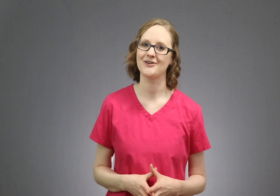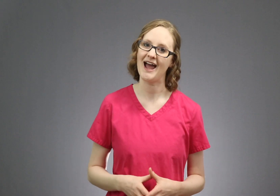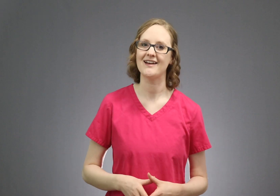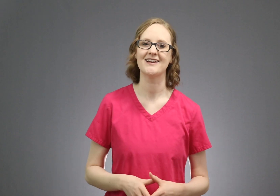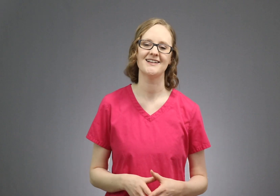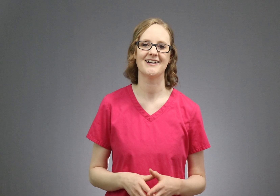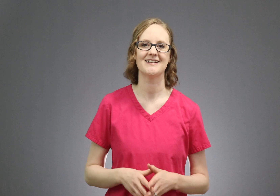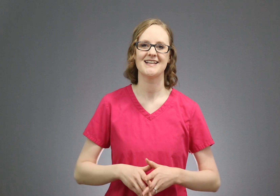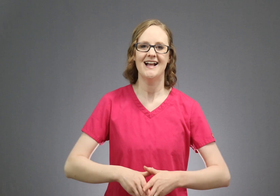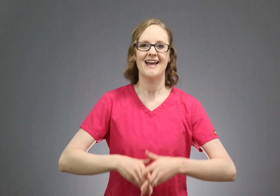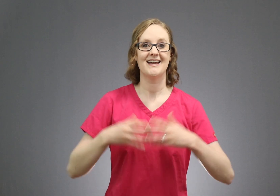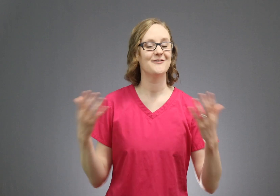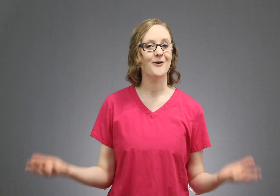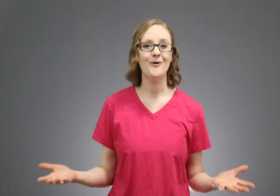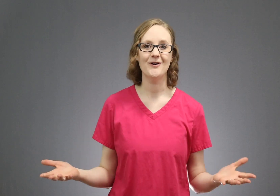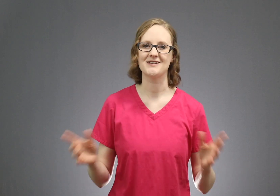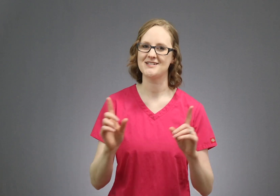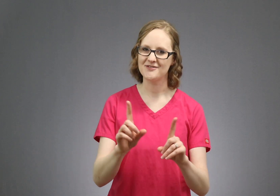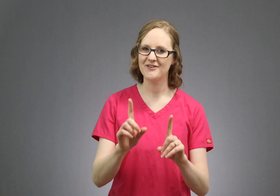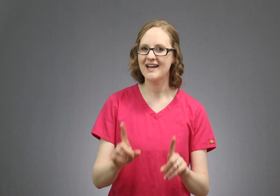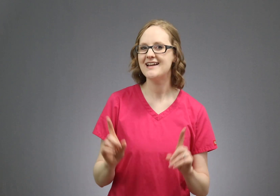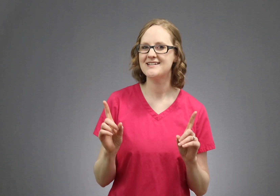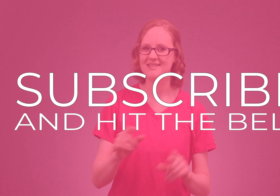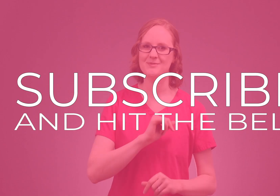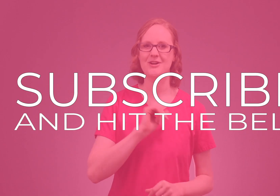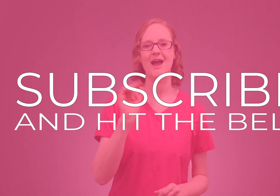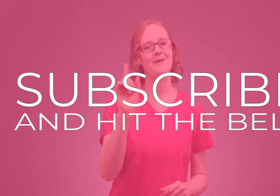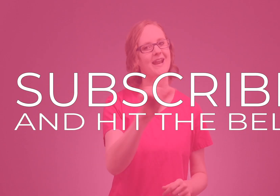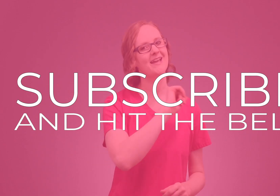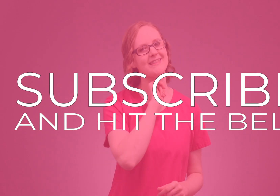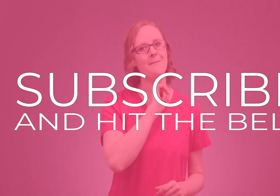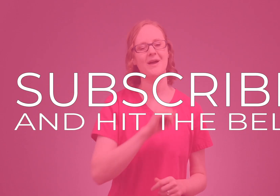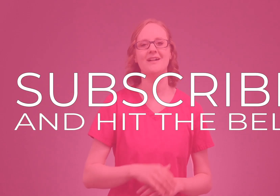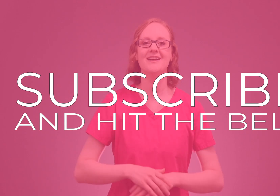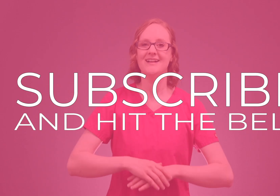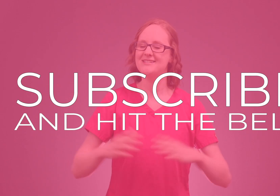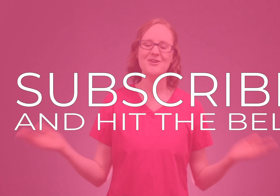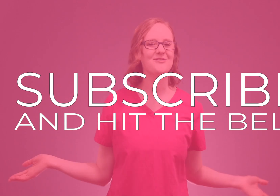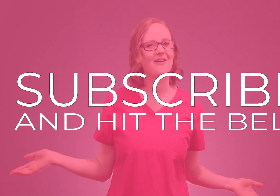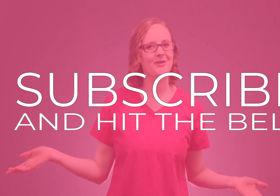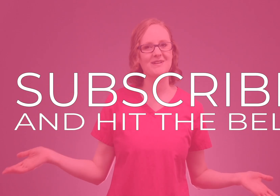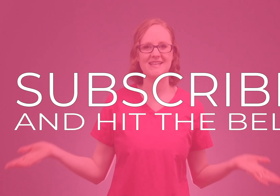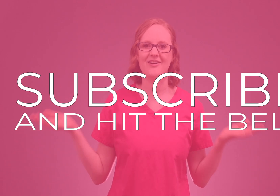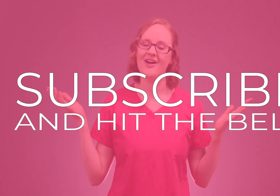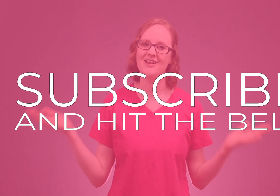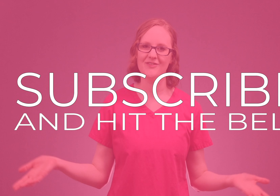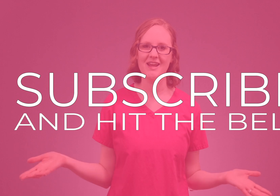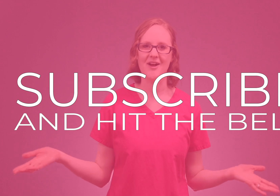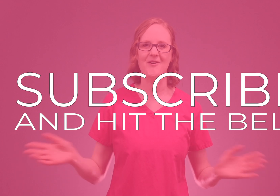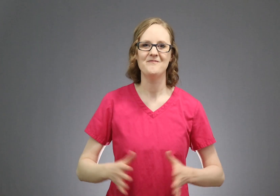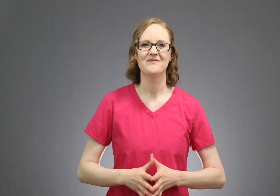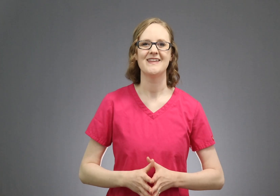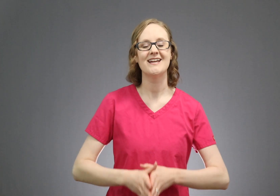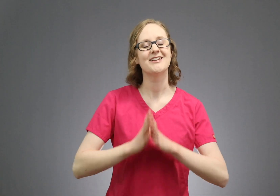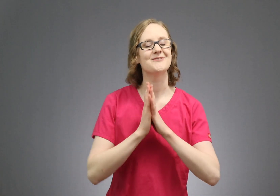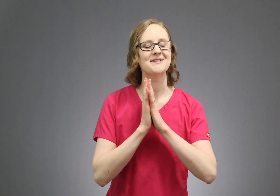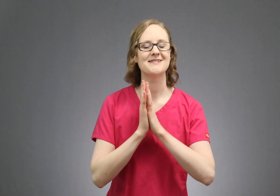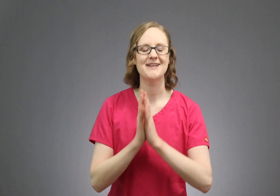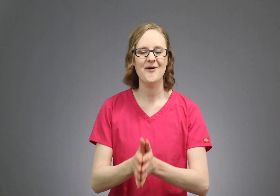creatinine clearance, and of course, don't forget to subscribe and hit that bell so you never miss out on a video! Thank you so